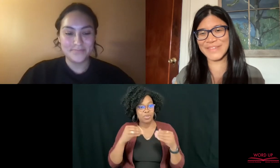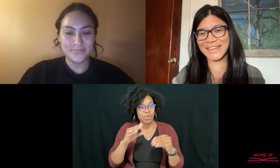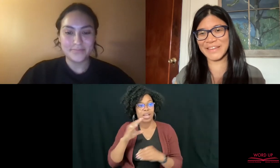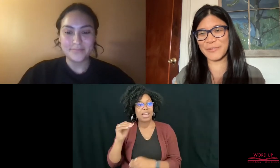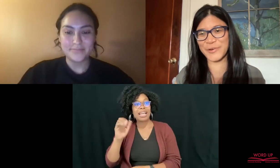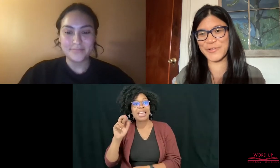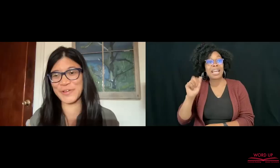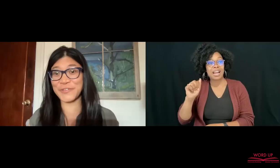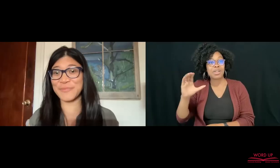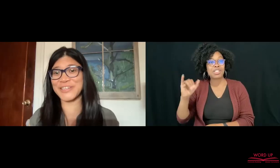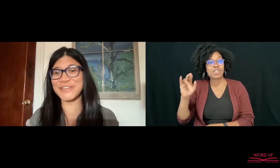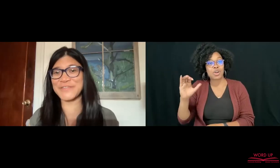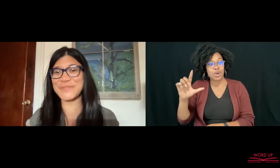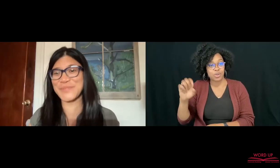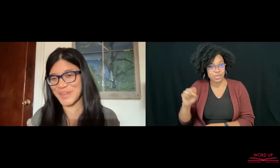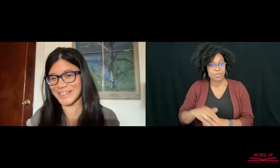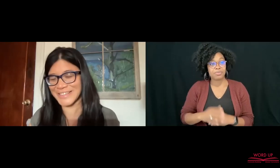I will hear from Angela from Moon Palace.